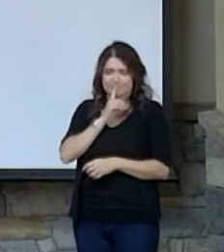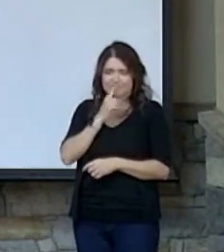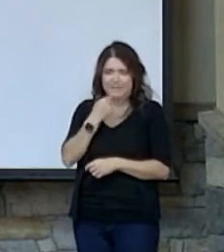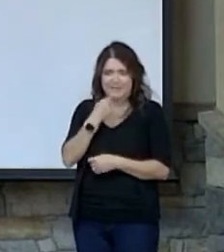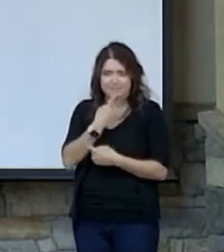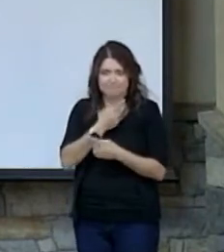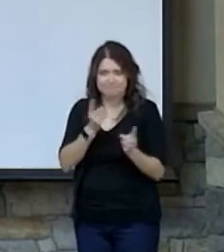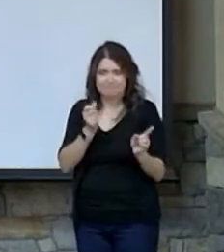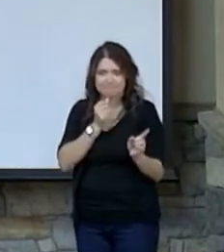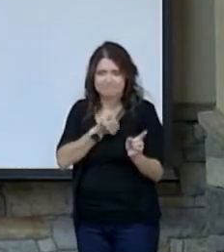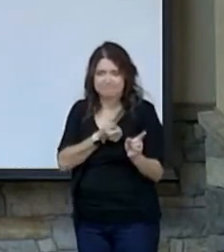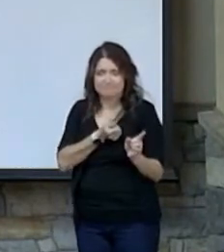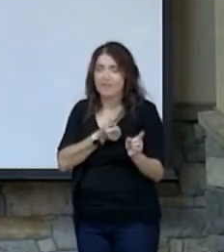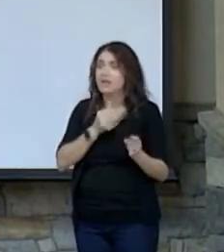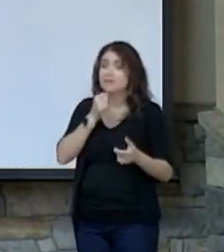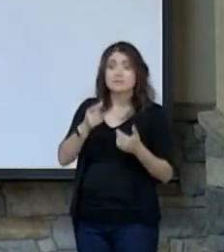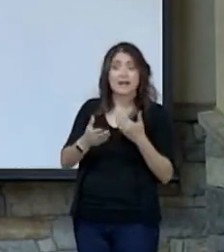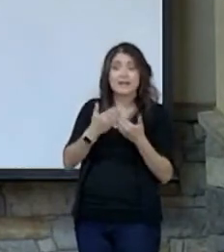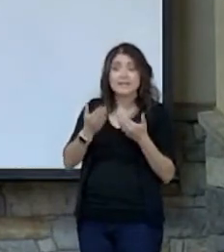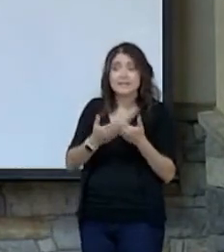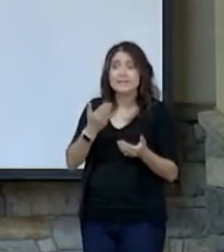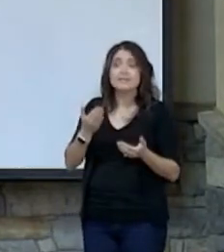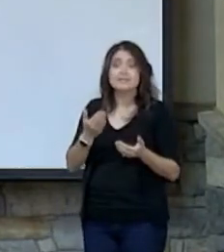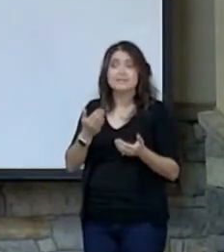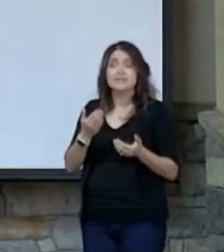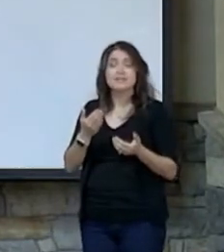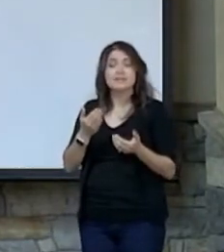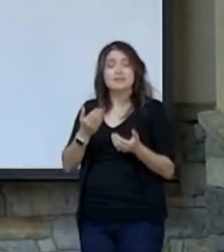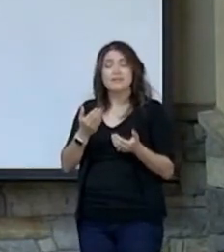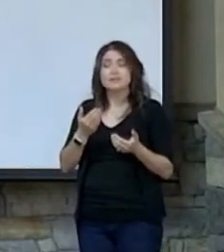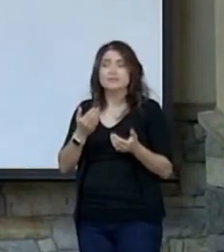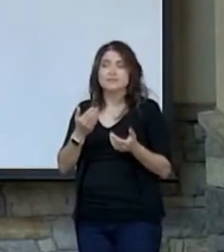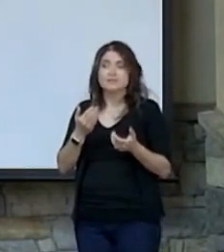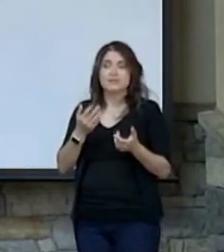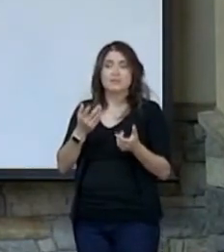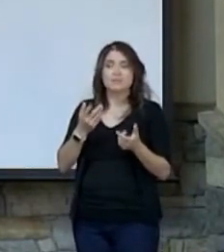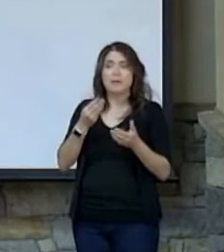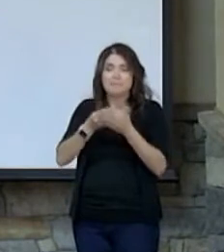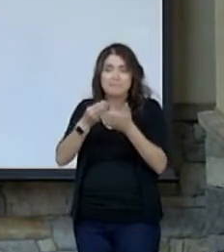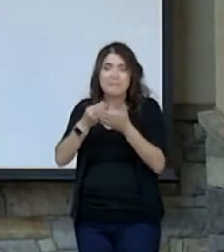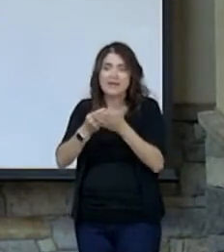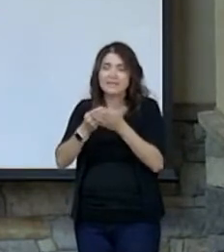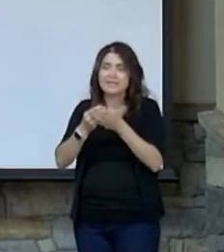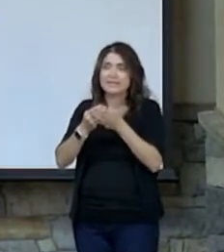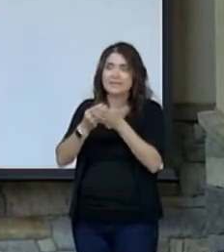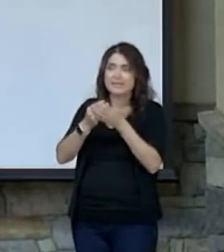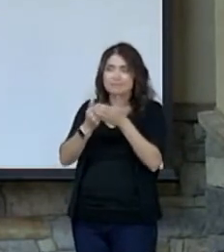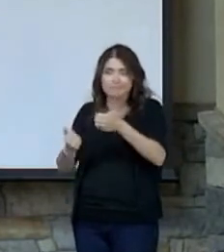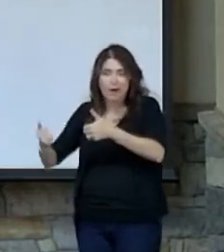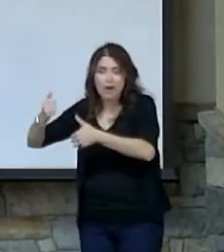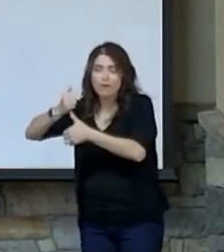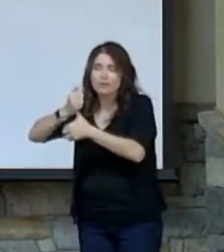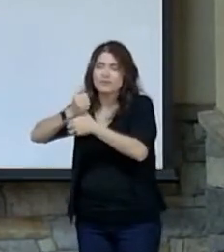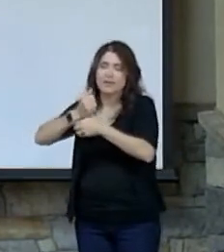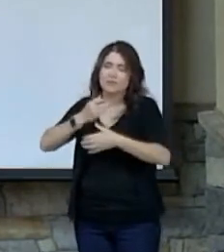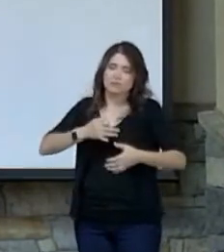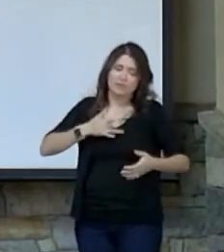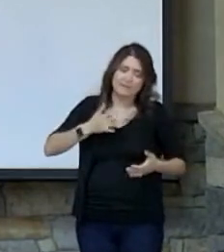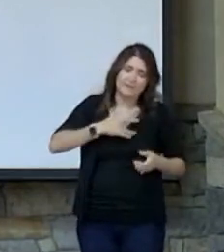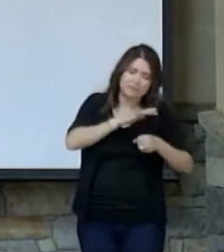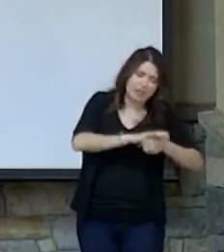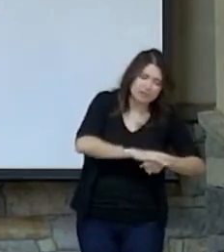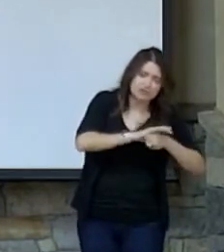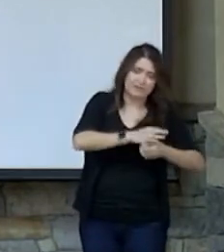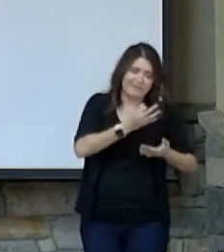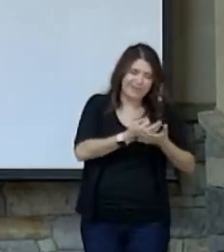It's not easy to not put money first sometimes when pressures, financial pressures bear down on us. It's